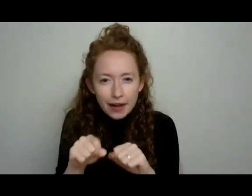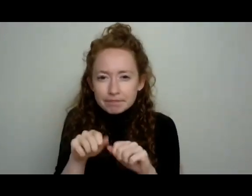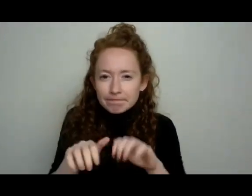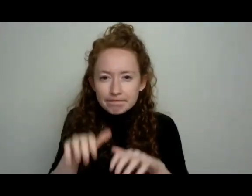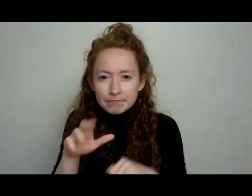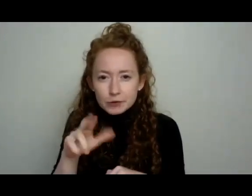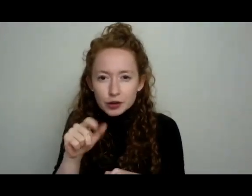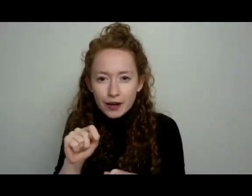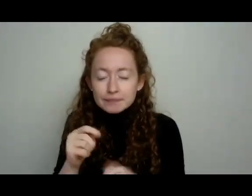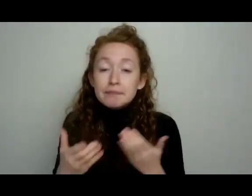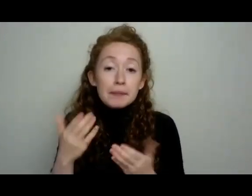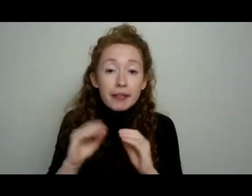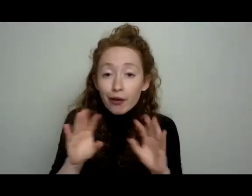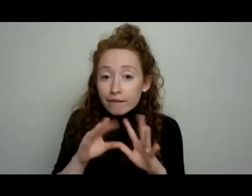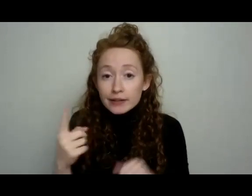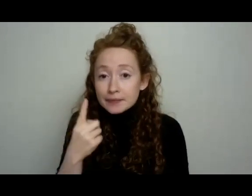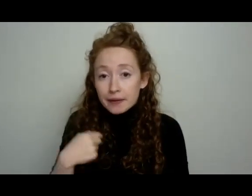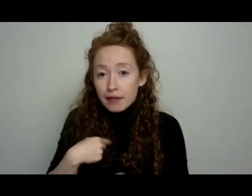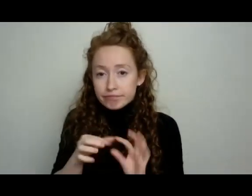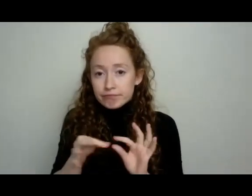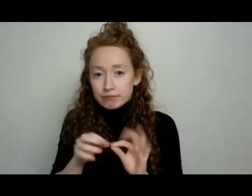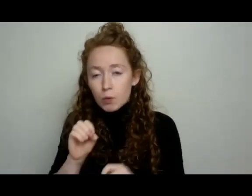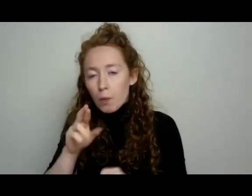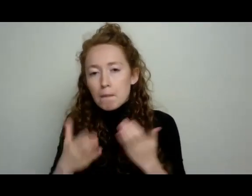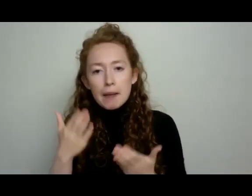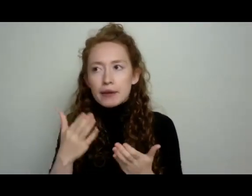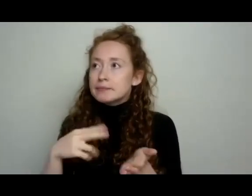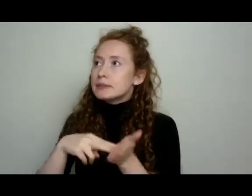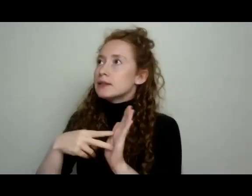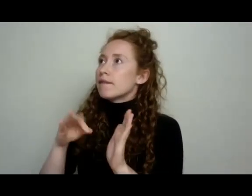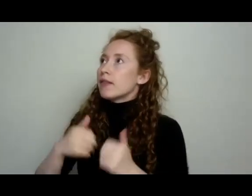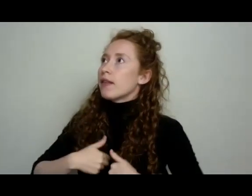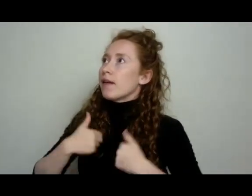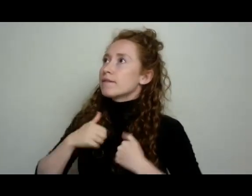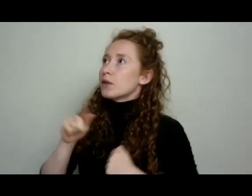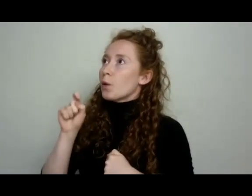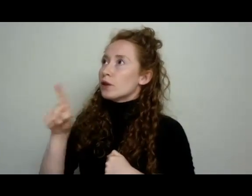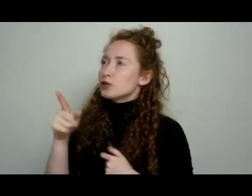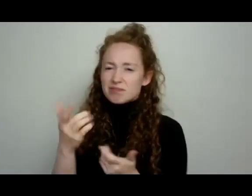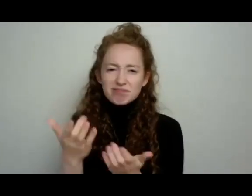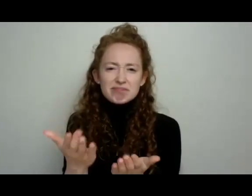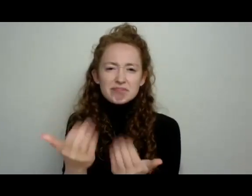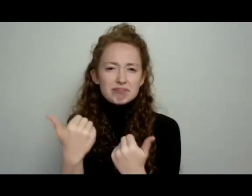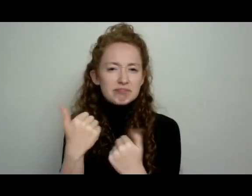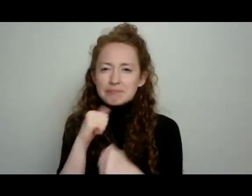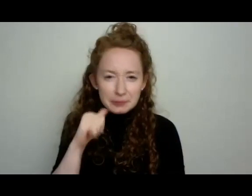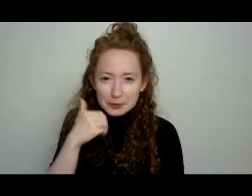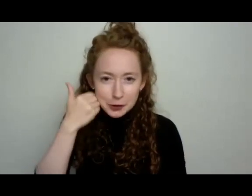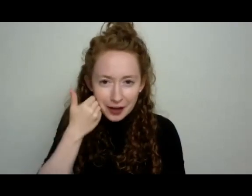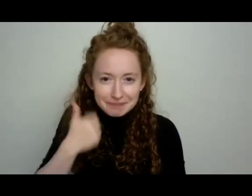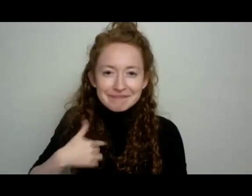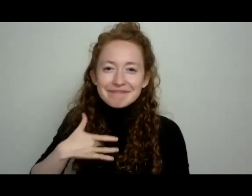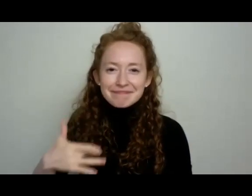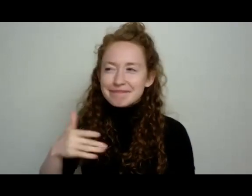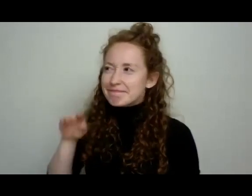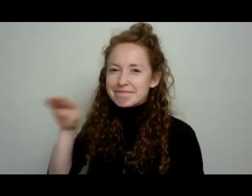what did you just say? Or whether they're big existential questions. I ask Matthew those kinds of questions all day in all